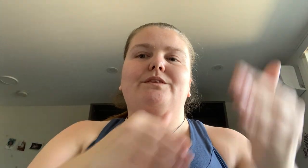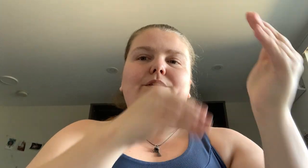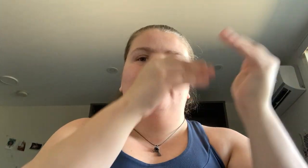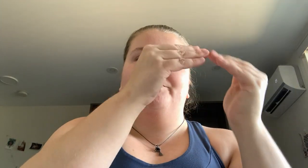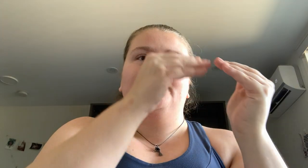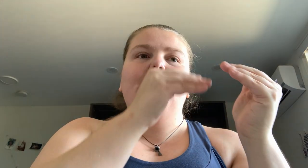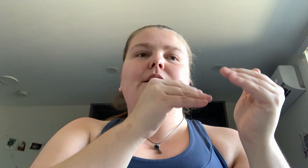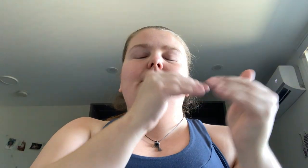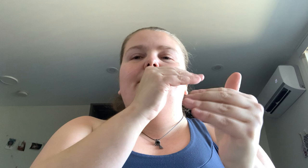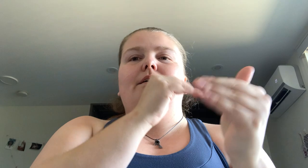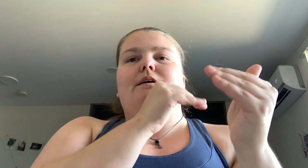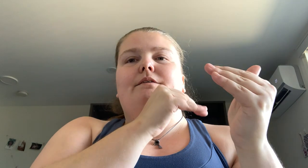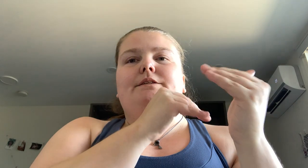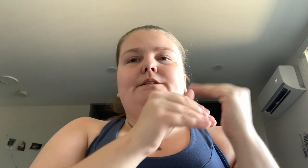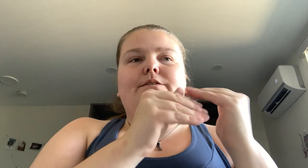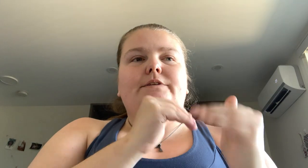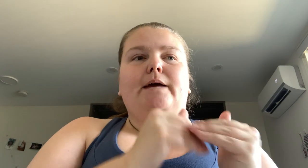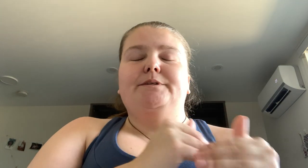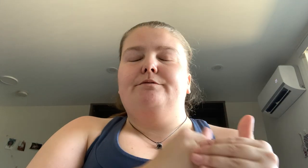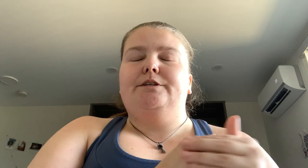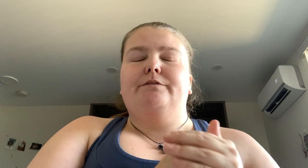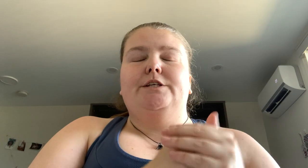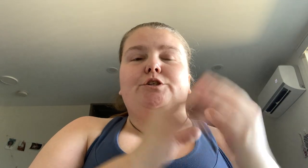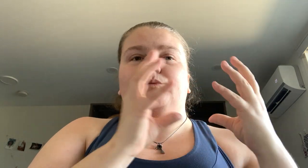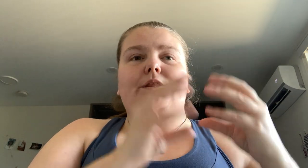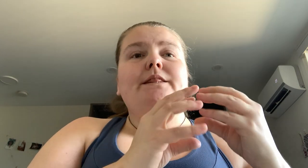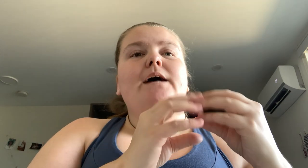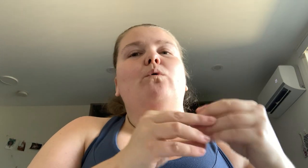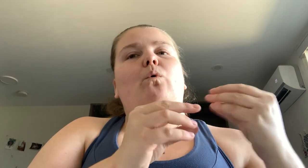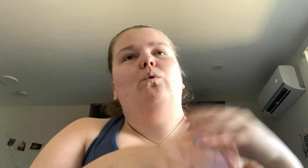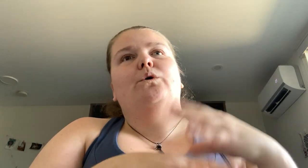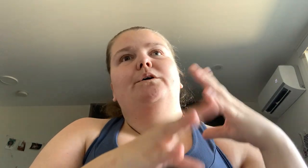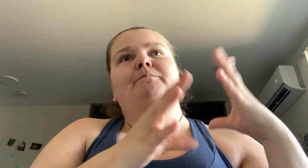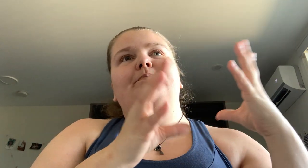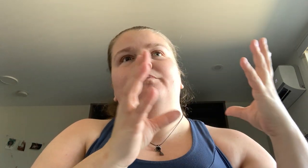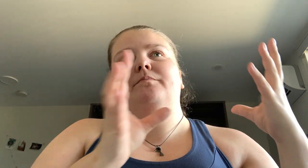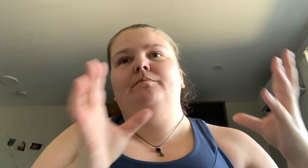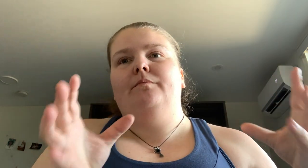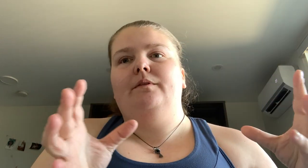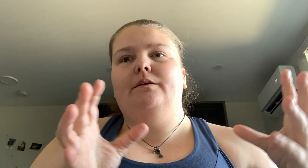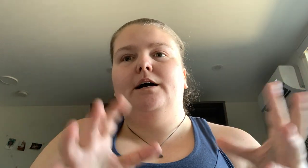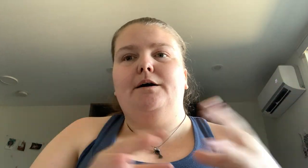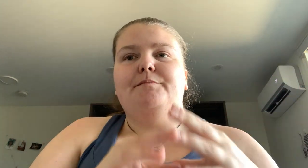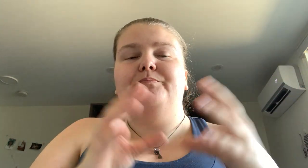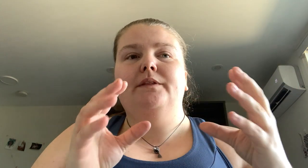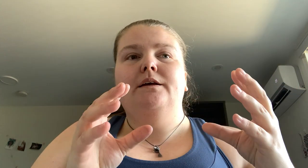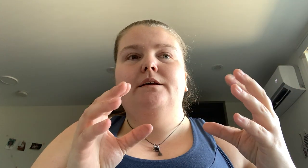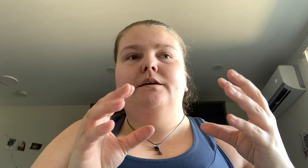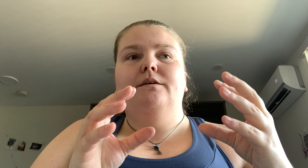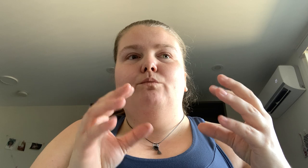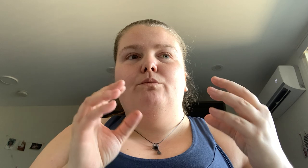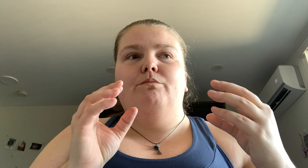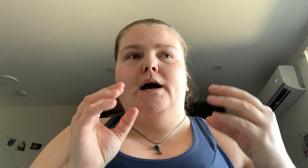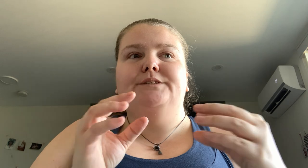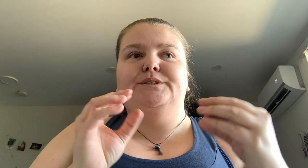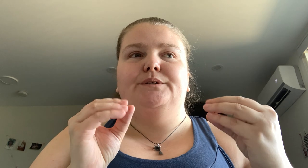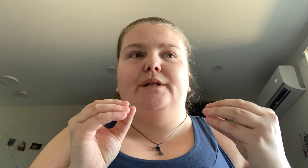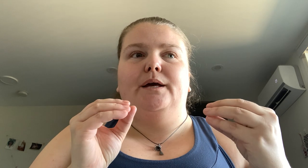um uh different types of divination within that or um as like